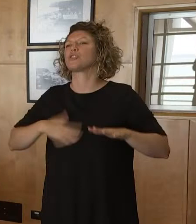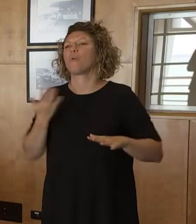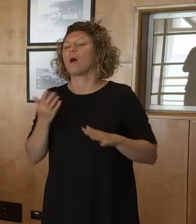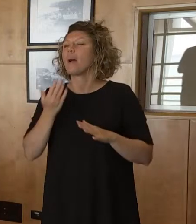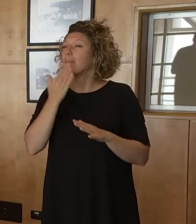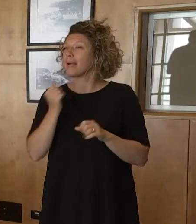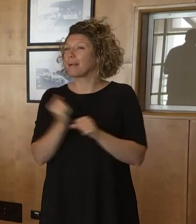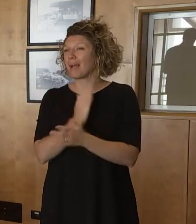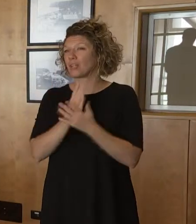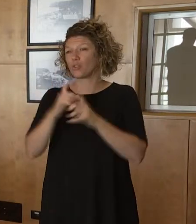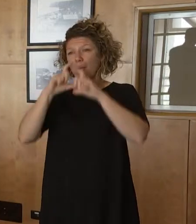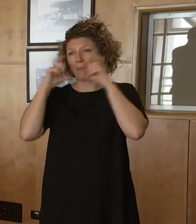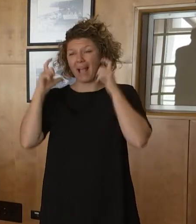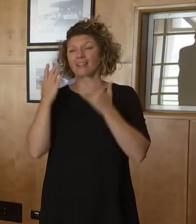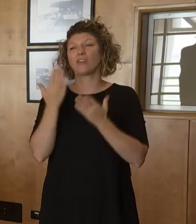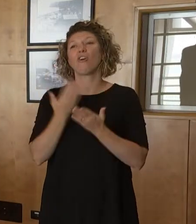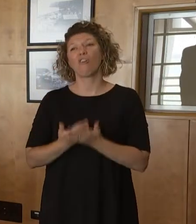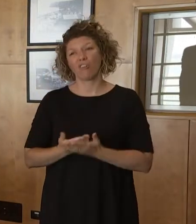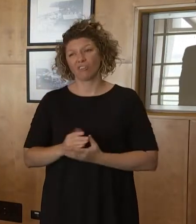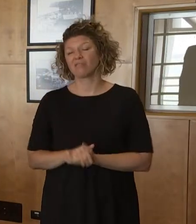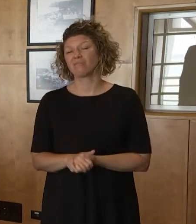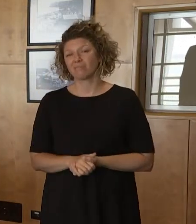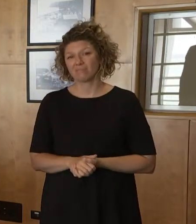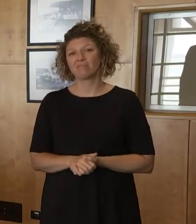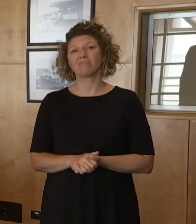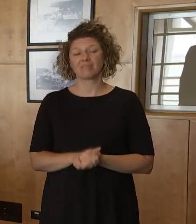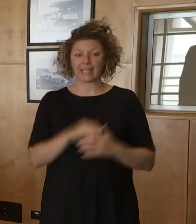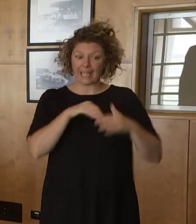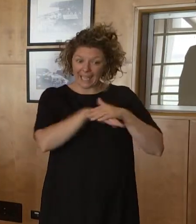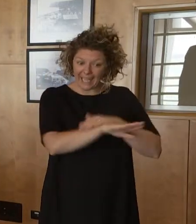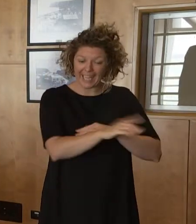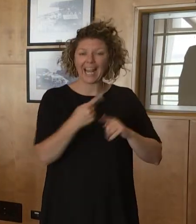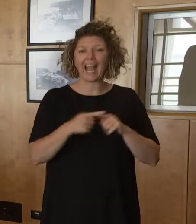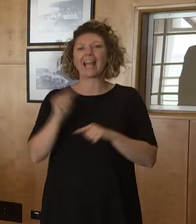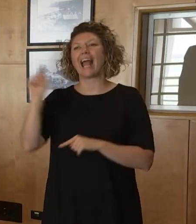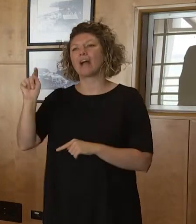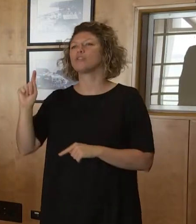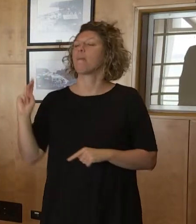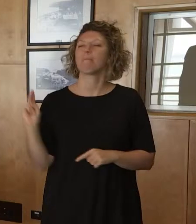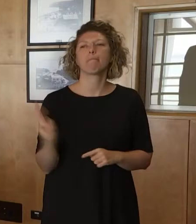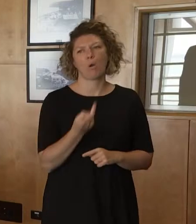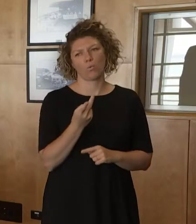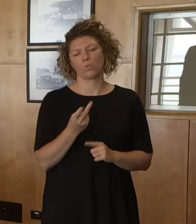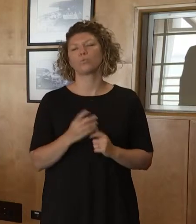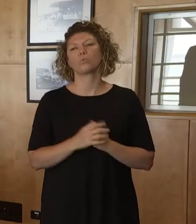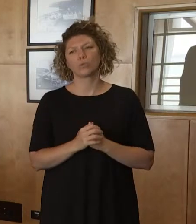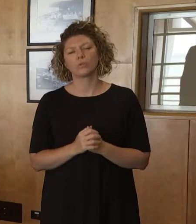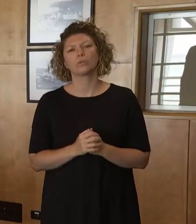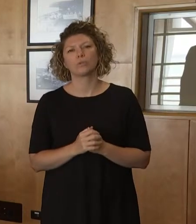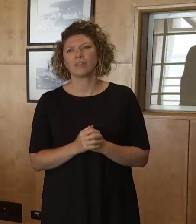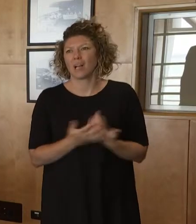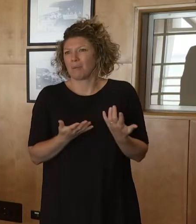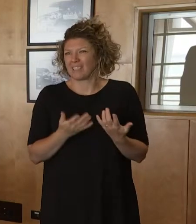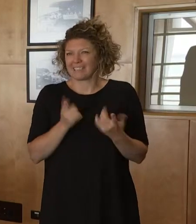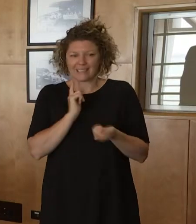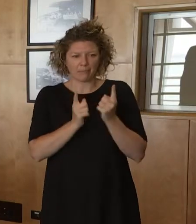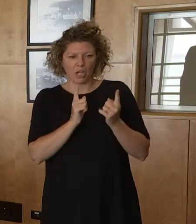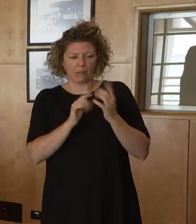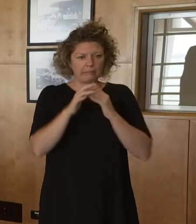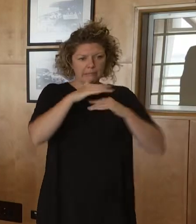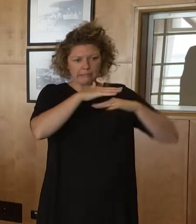you're wearing your mask while inside and now also while outside as well, particularly where you can't socially distance